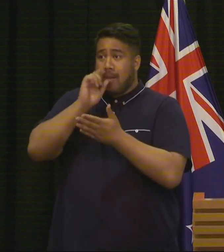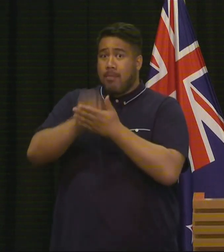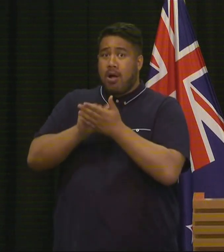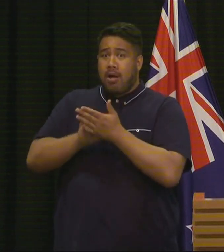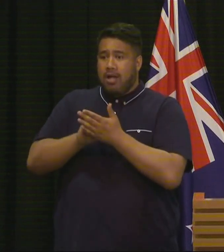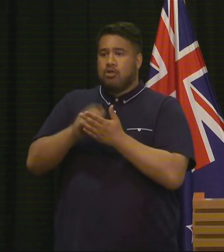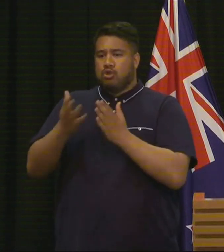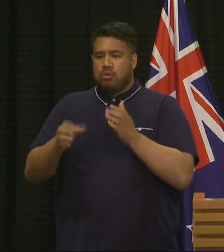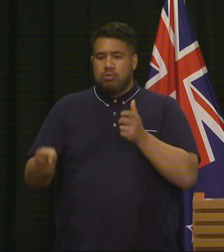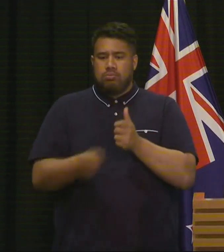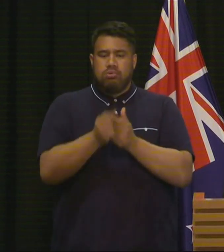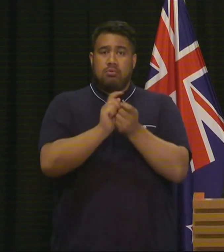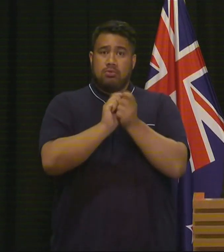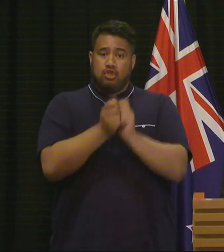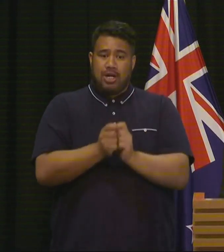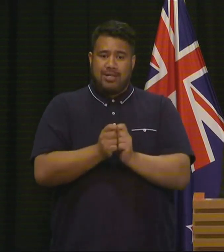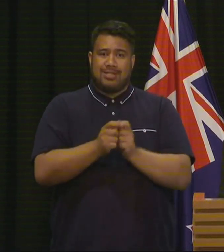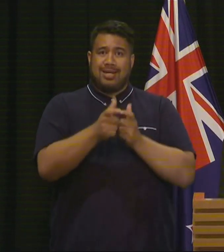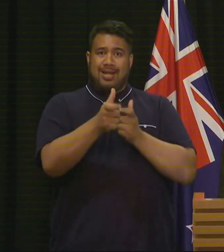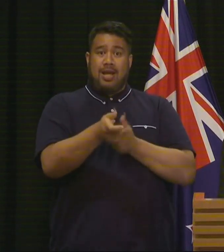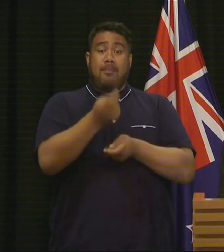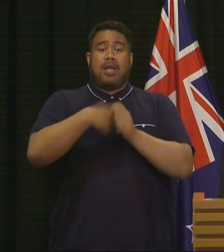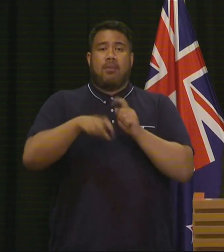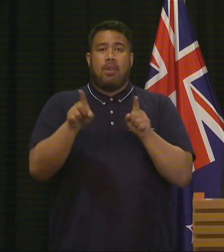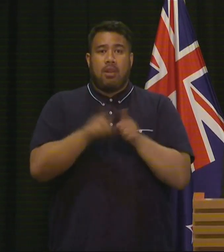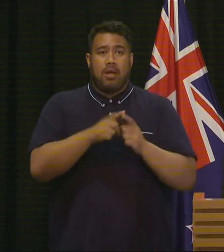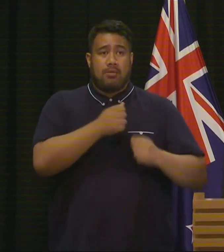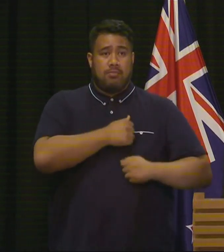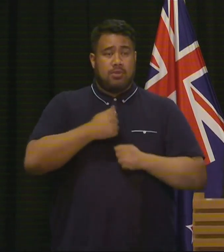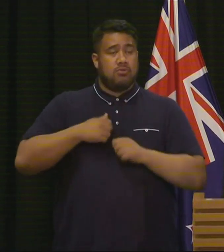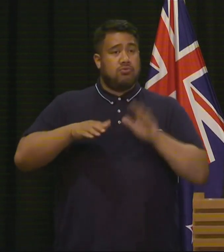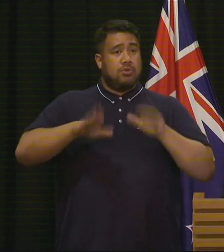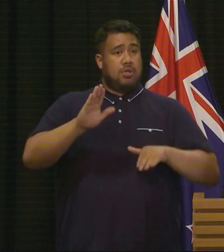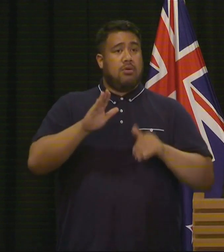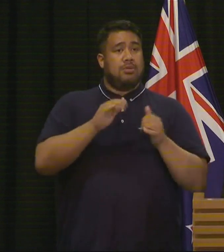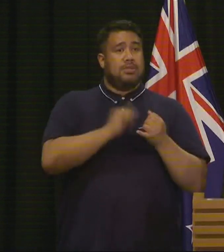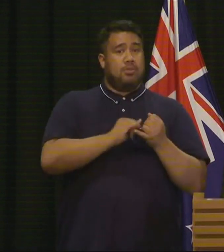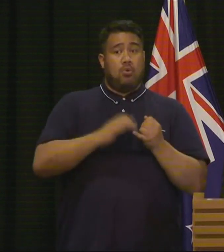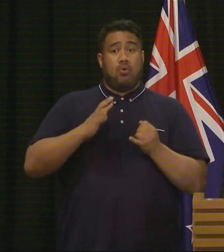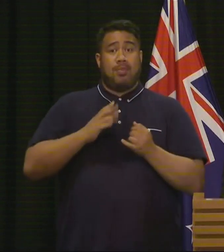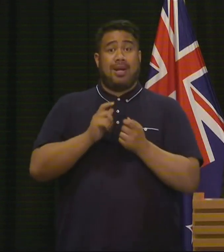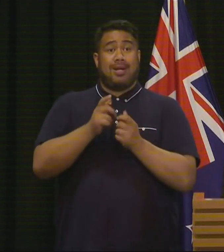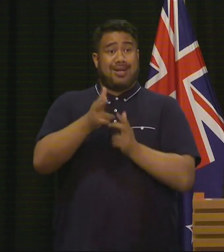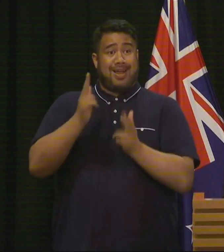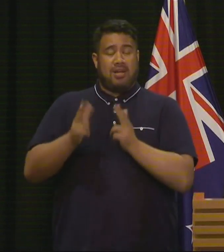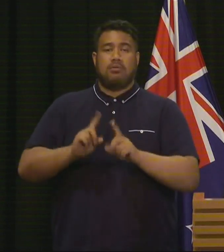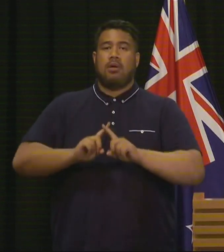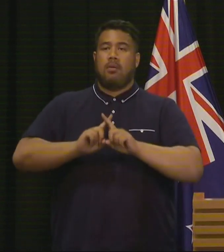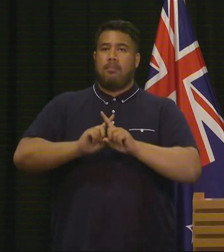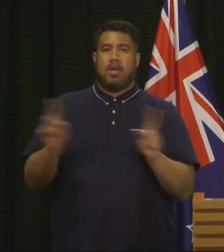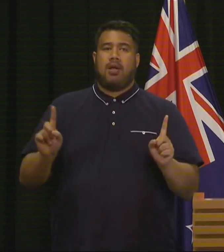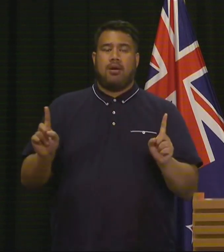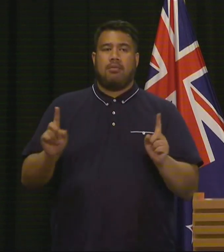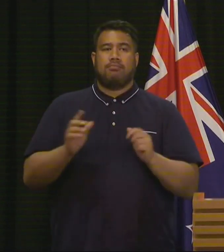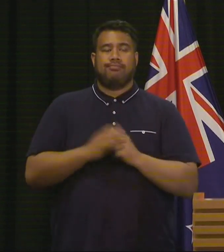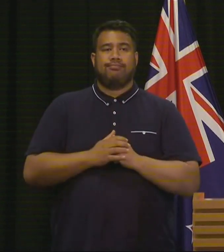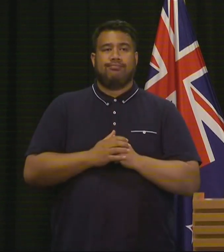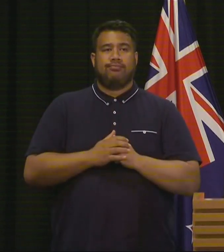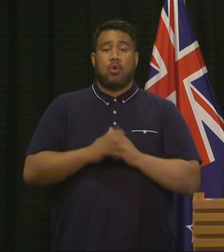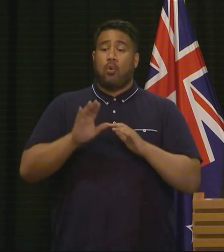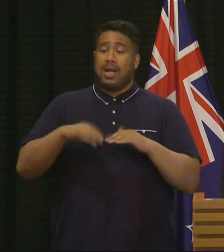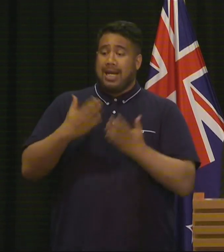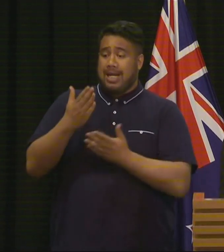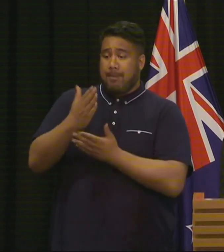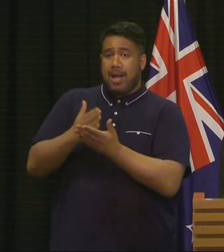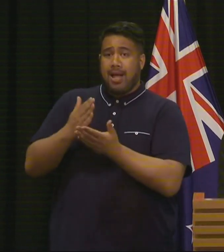firearm into a military-style semi-automatic weapon. We will ban parts that cause a firearm to